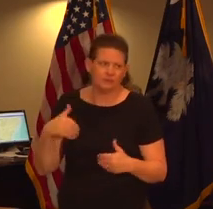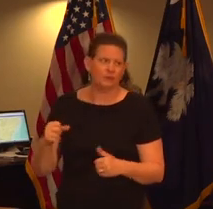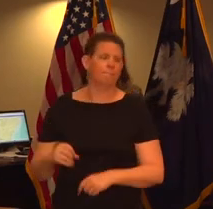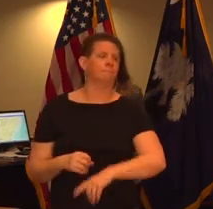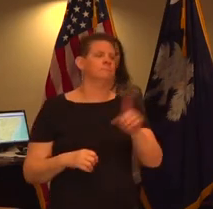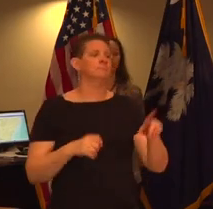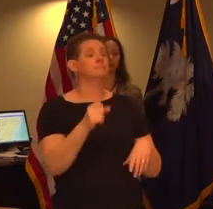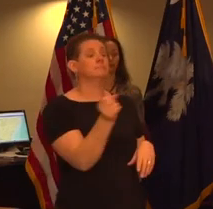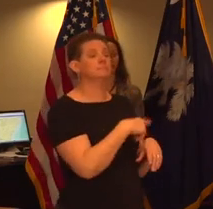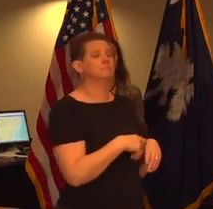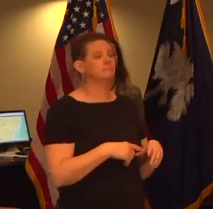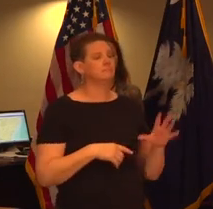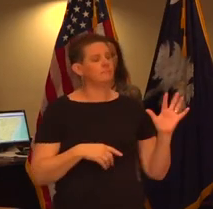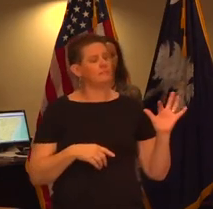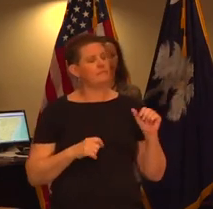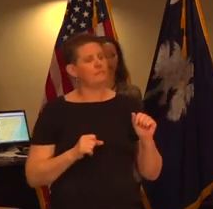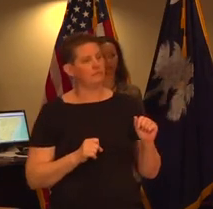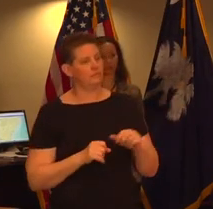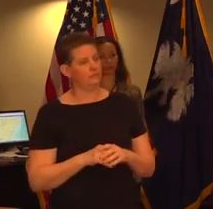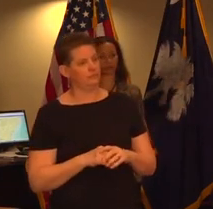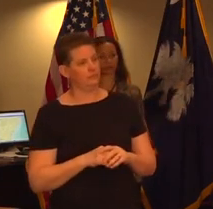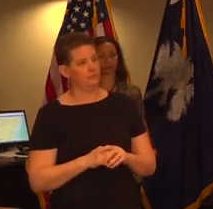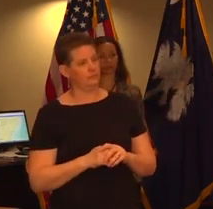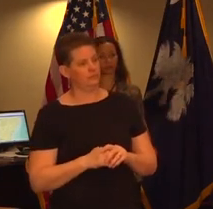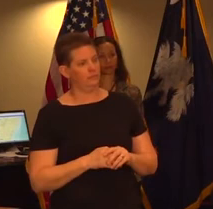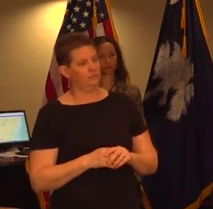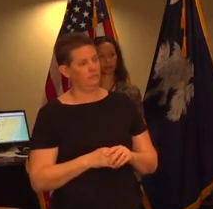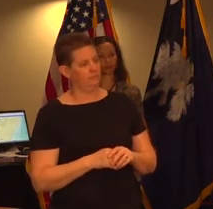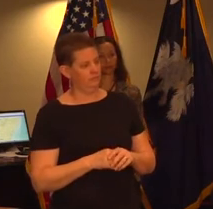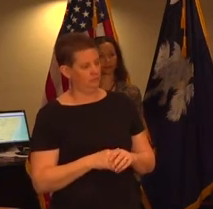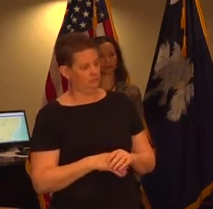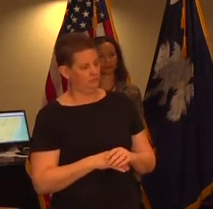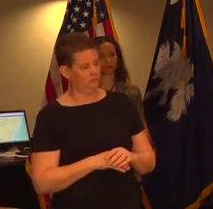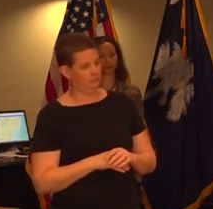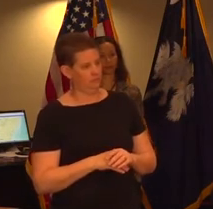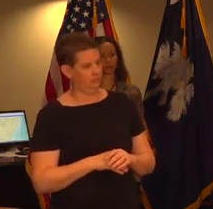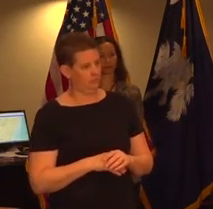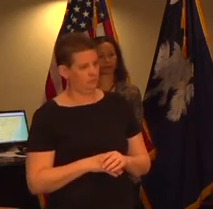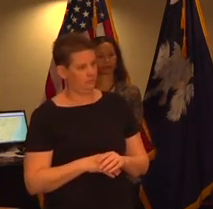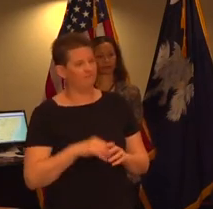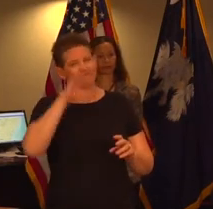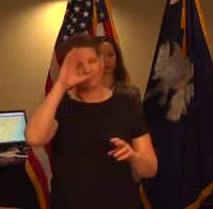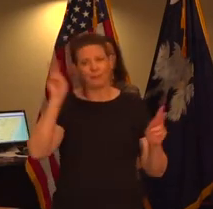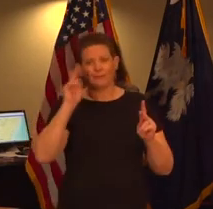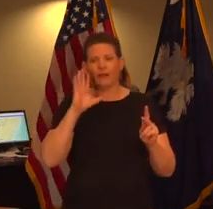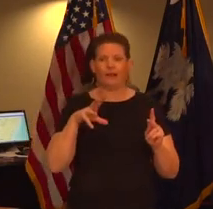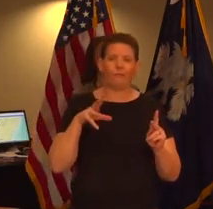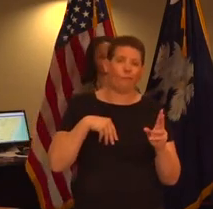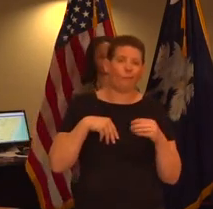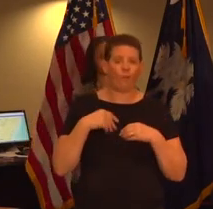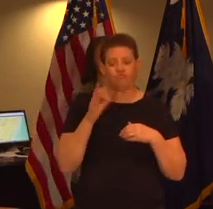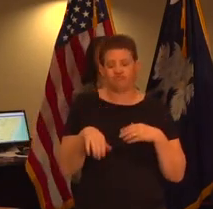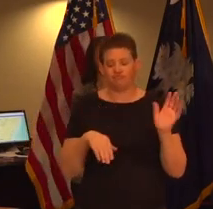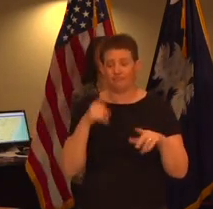master yes i was wondering so do you know is there a way that we can speak to the number i know a lot of people have complacency with children